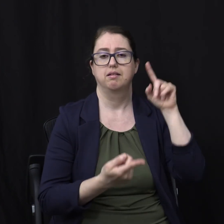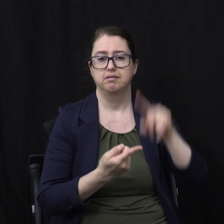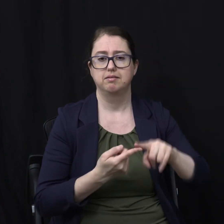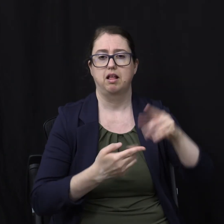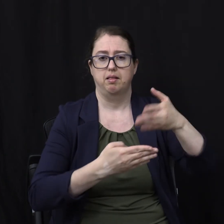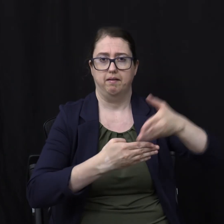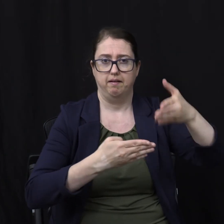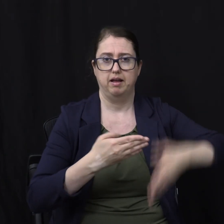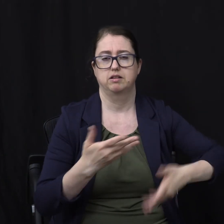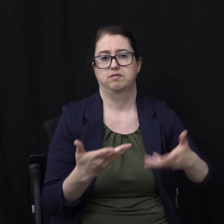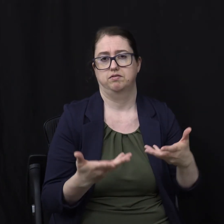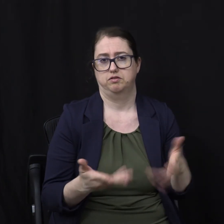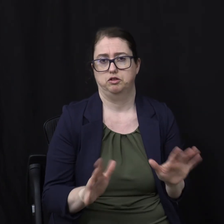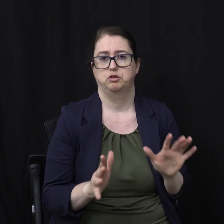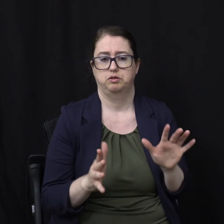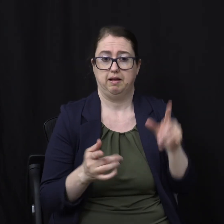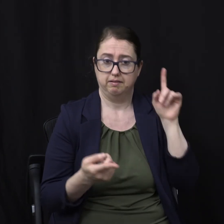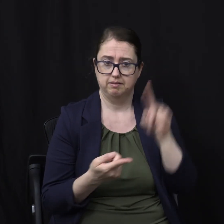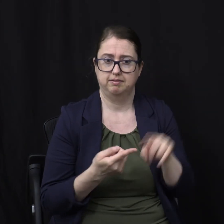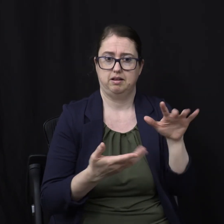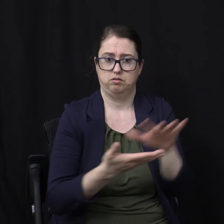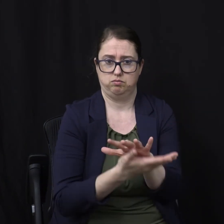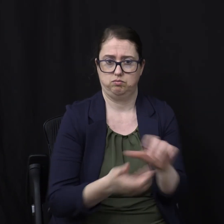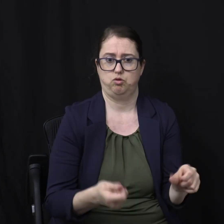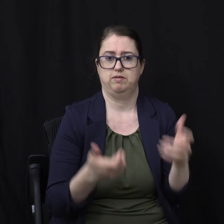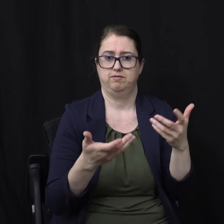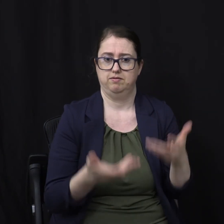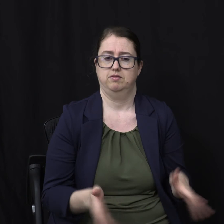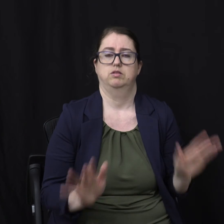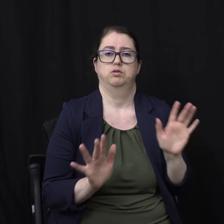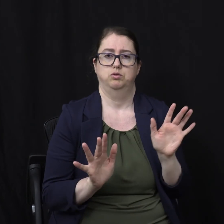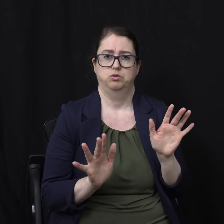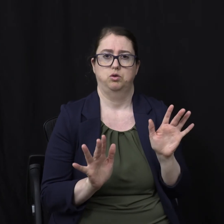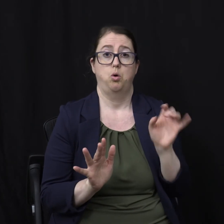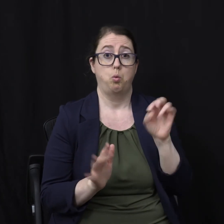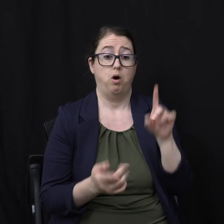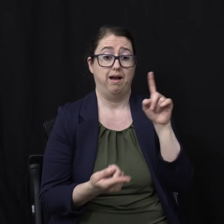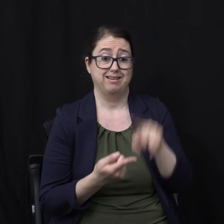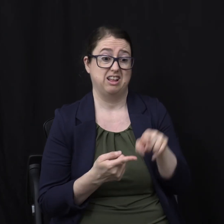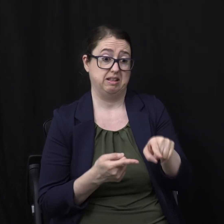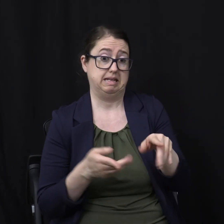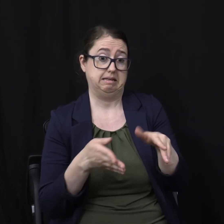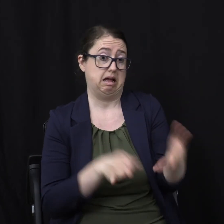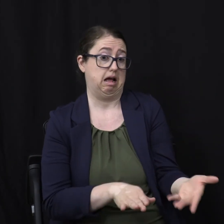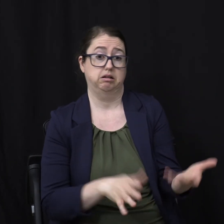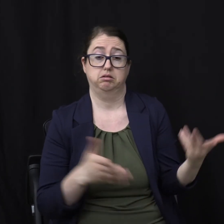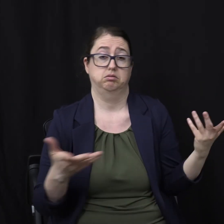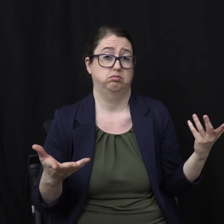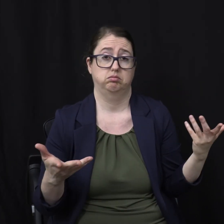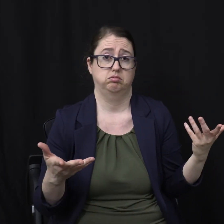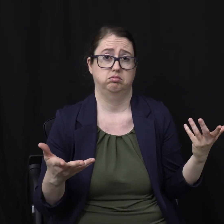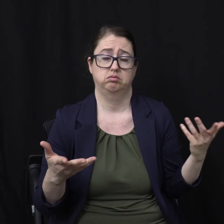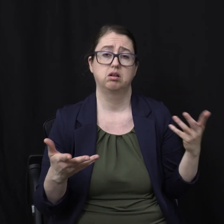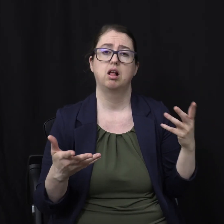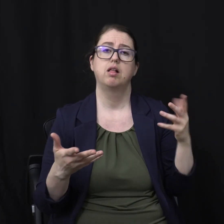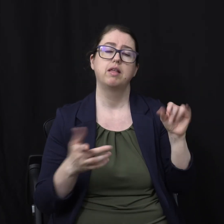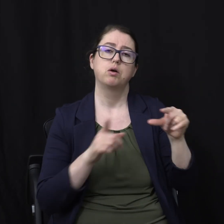Involved For the totality Of the time period In question Or until he dies And he saw those So that's why The